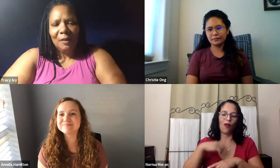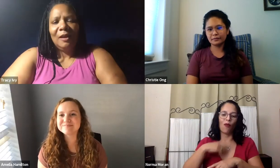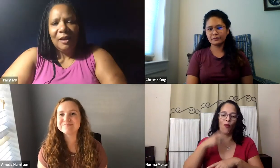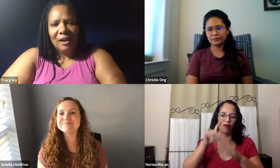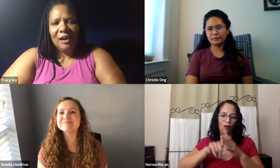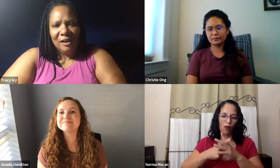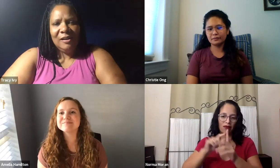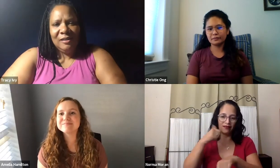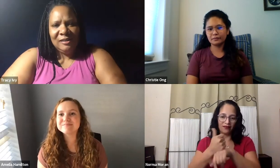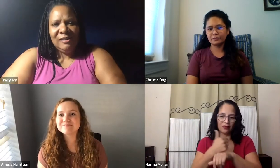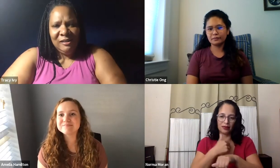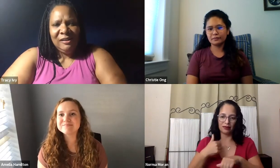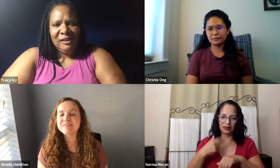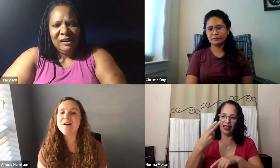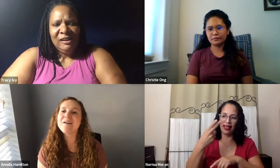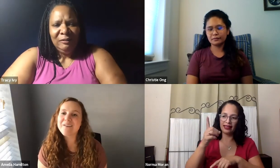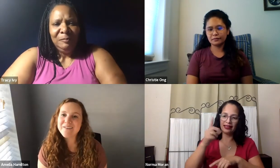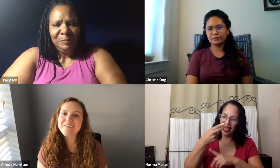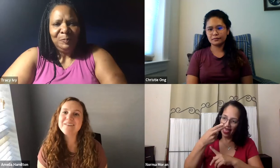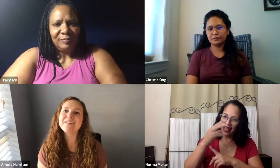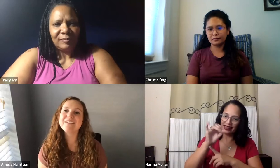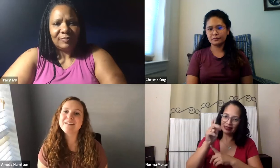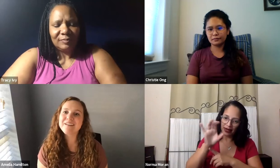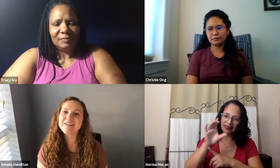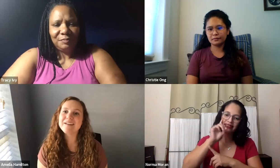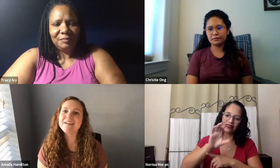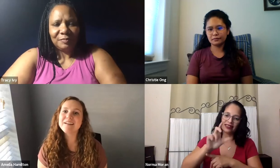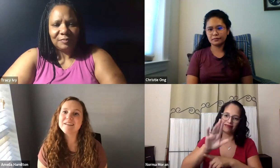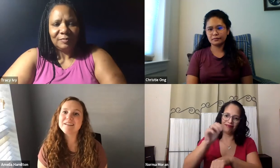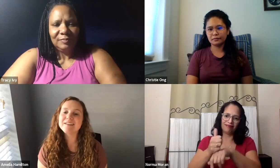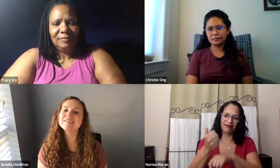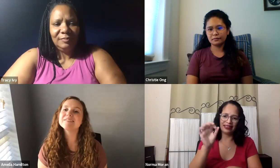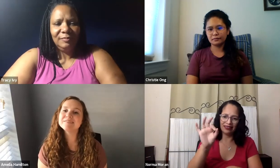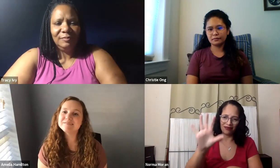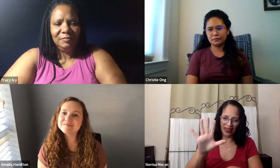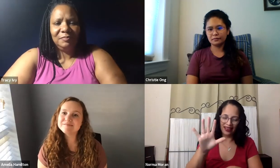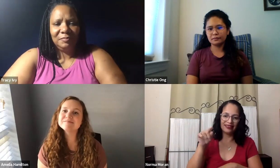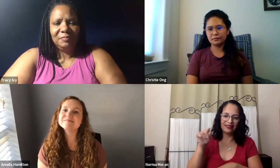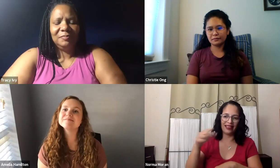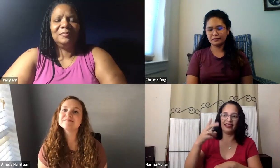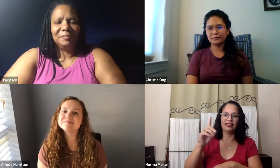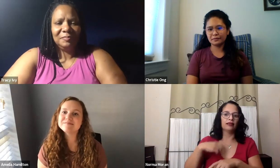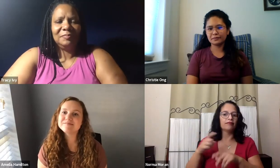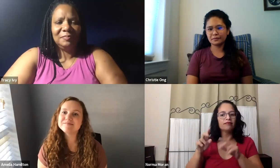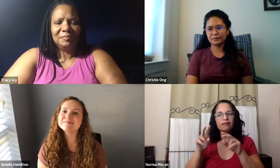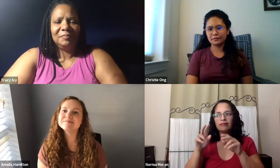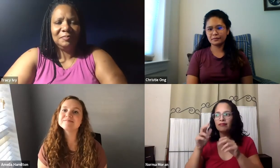Also, there's the, did you catch that Jenna? Latin American Deaf Club. Deaf Club. And that was also something that was established in